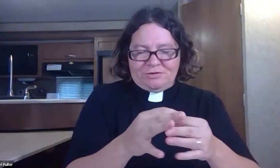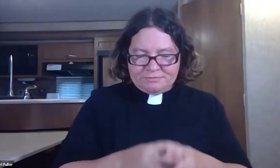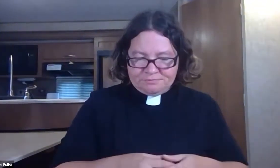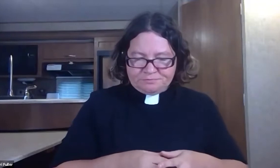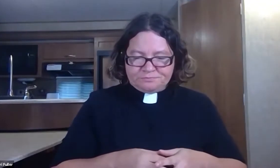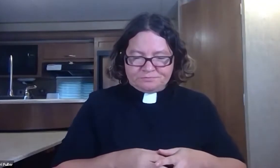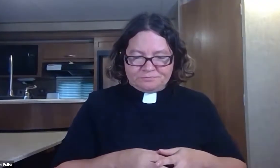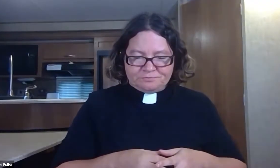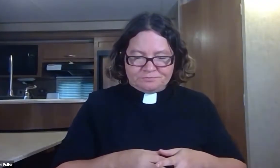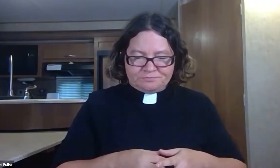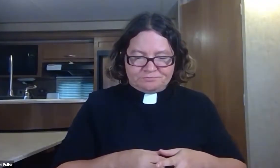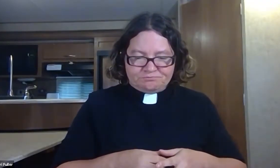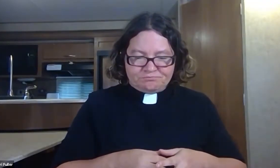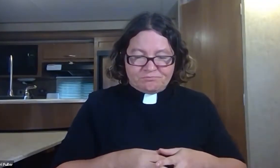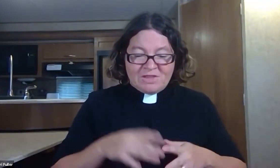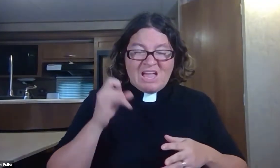and then you experience God's faithfulness